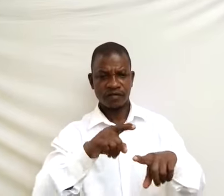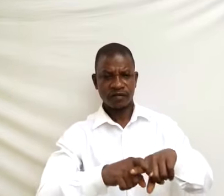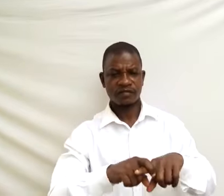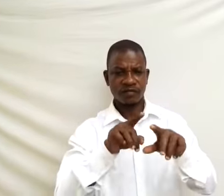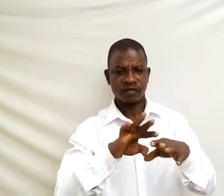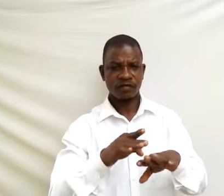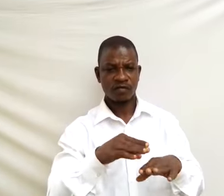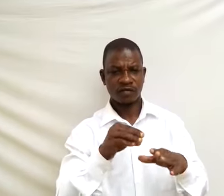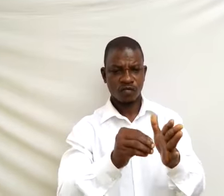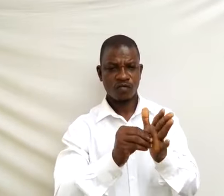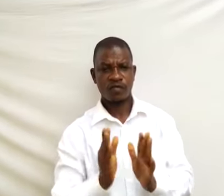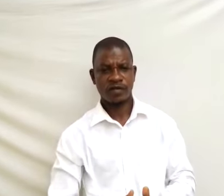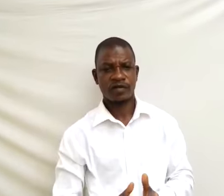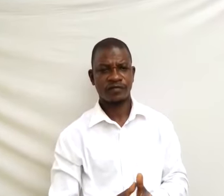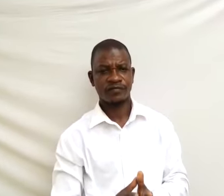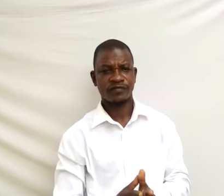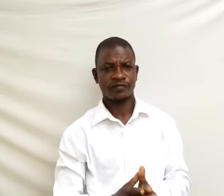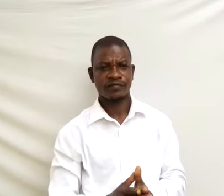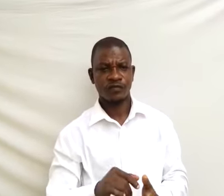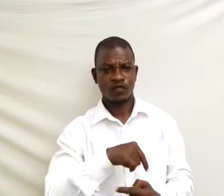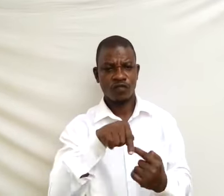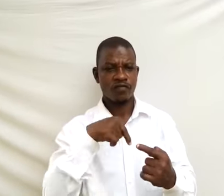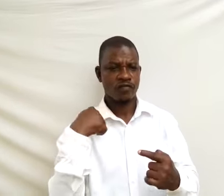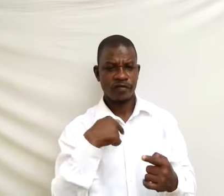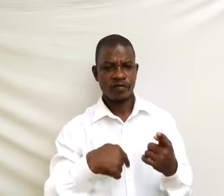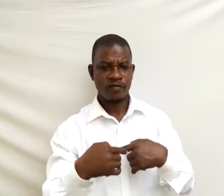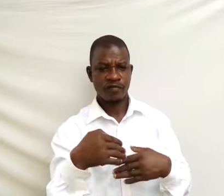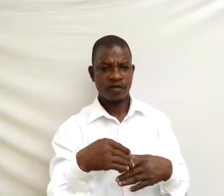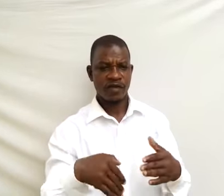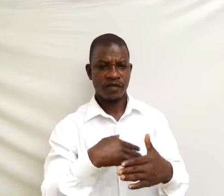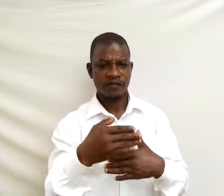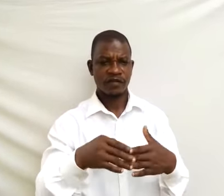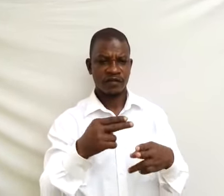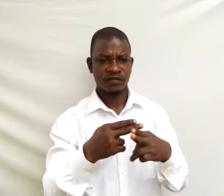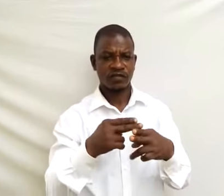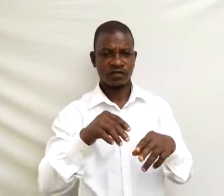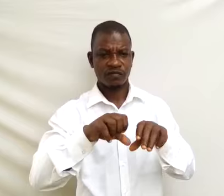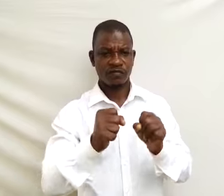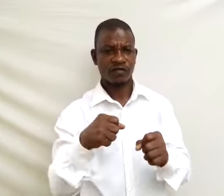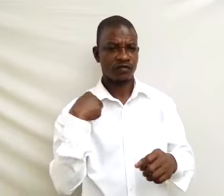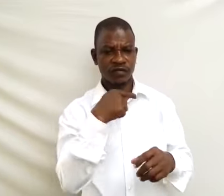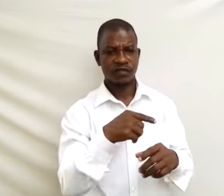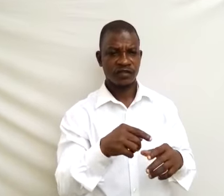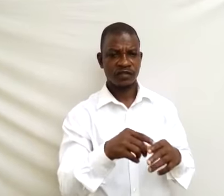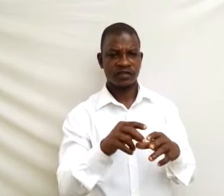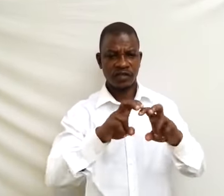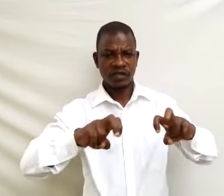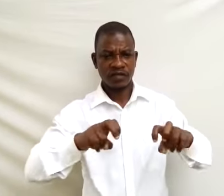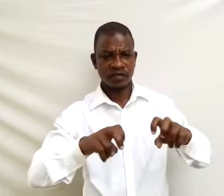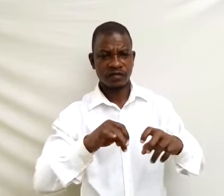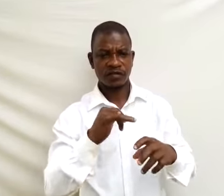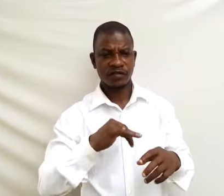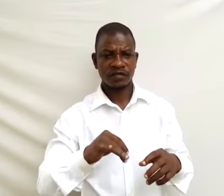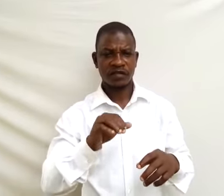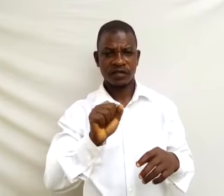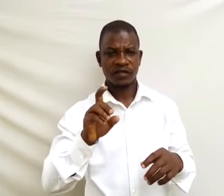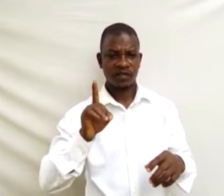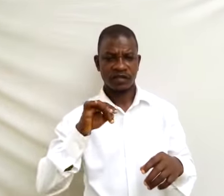owner. When we come back after the short break, we shall examine advantages and disadvantages